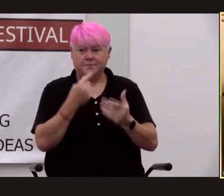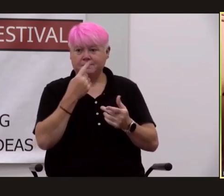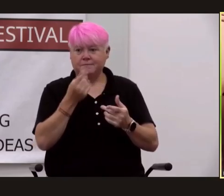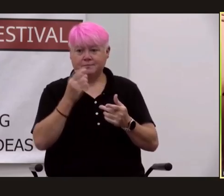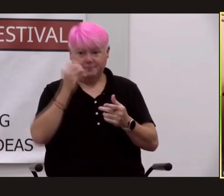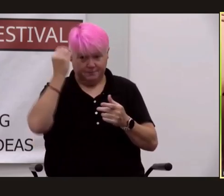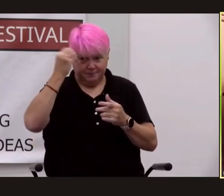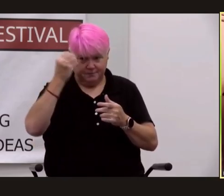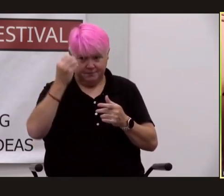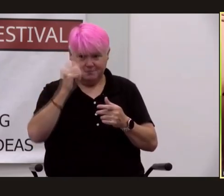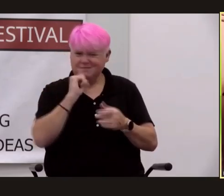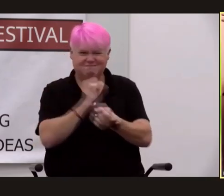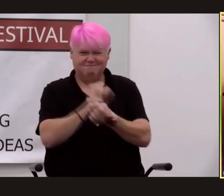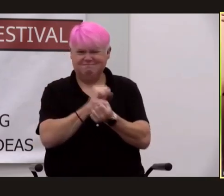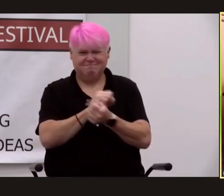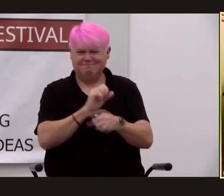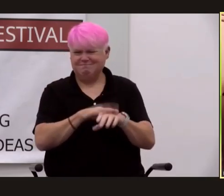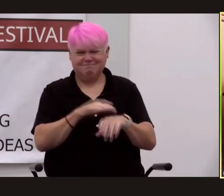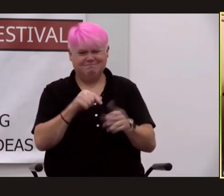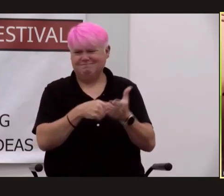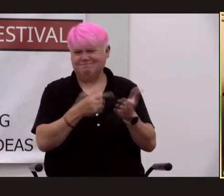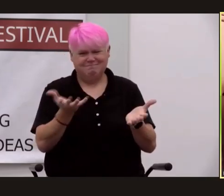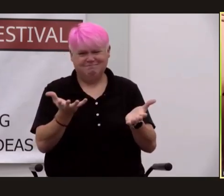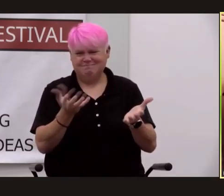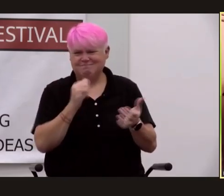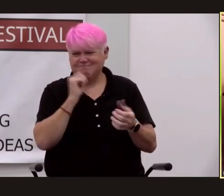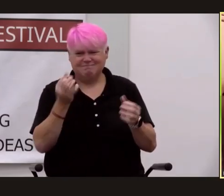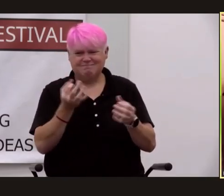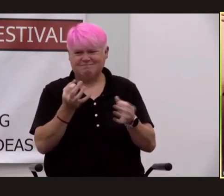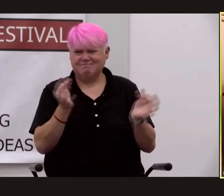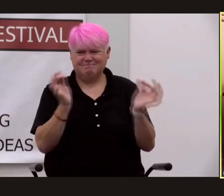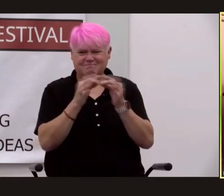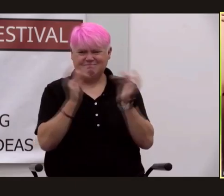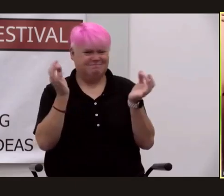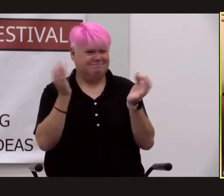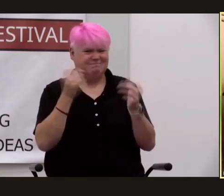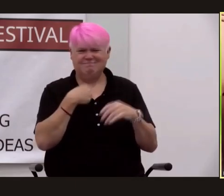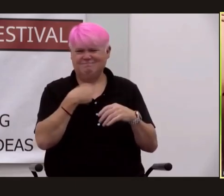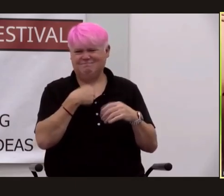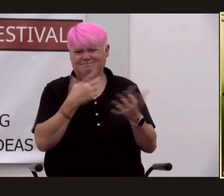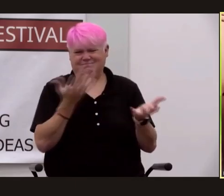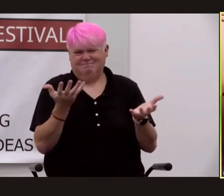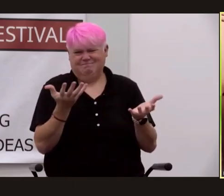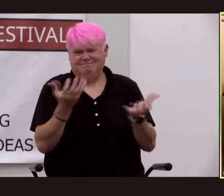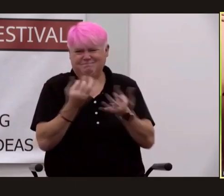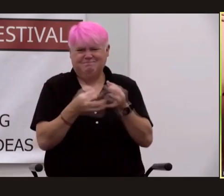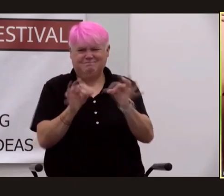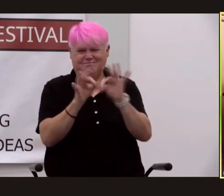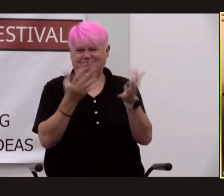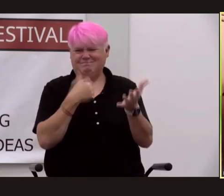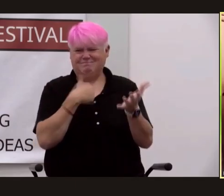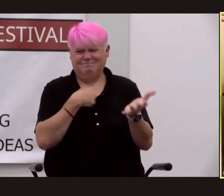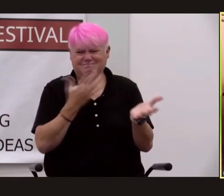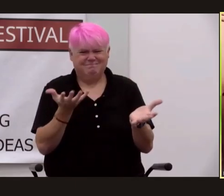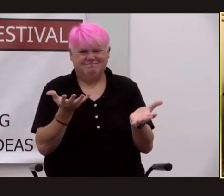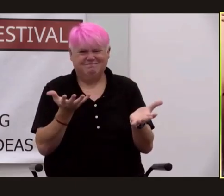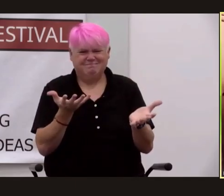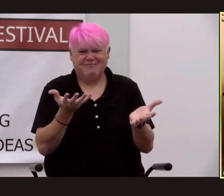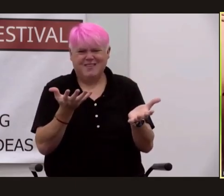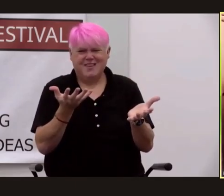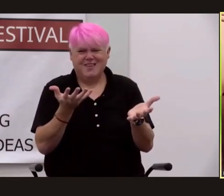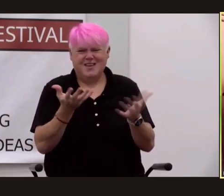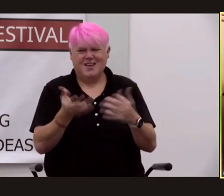going to work on this this isn't even worthy of my intellect your grad students he said could build this bomb